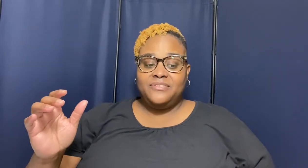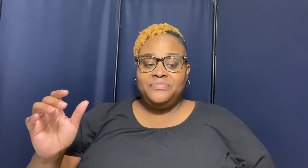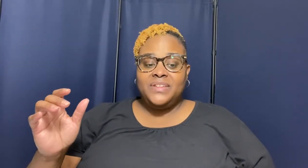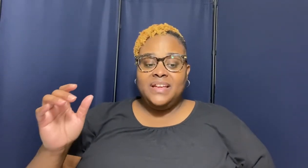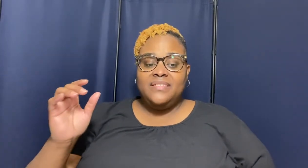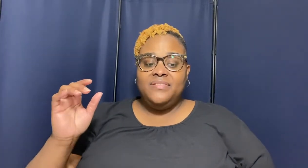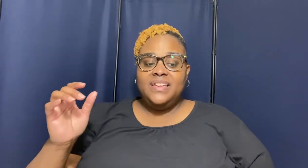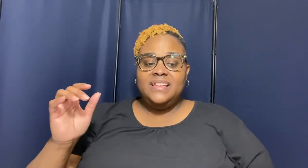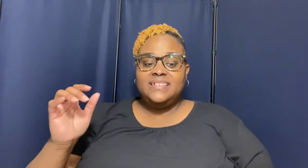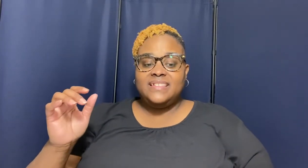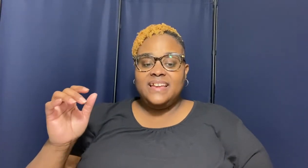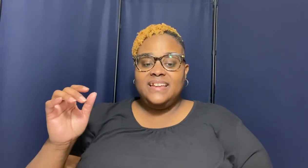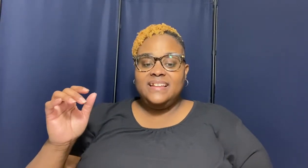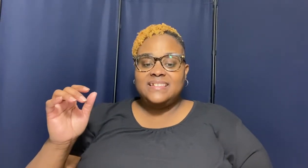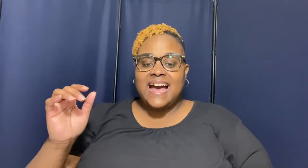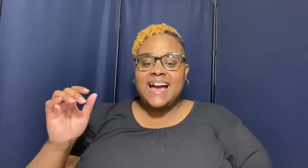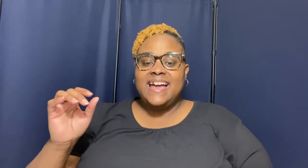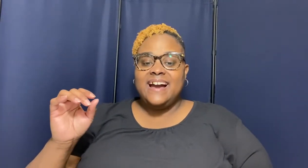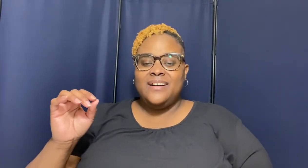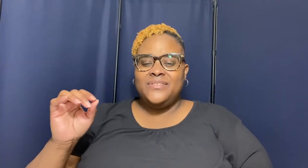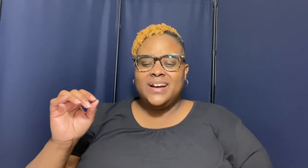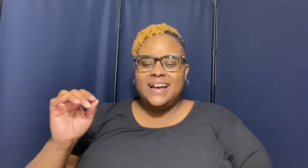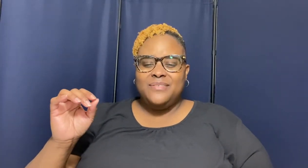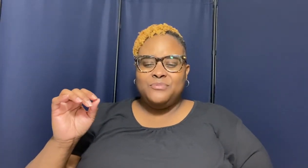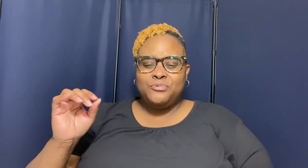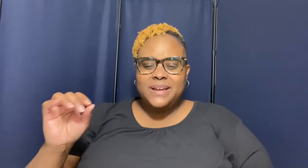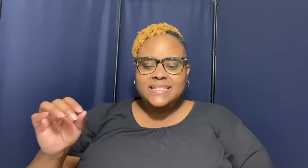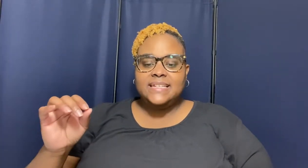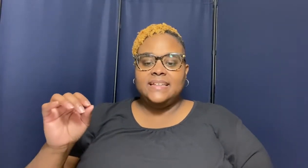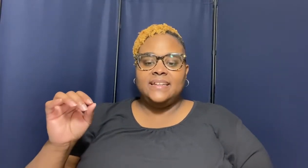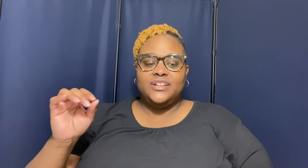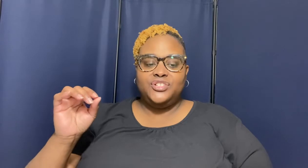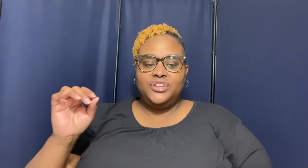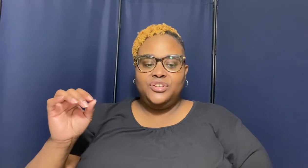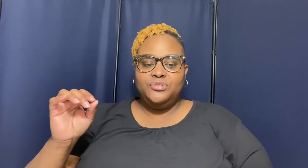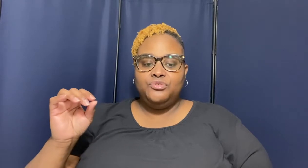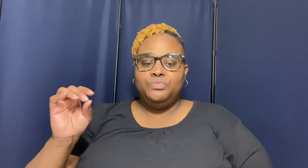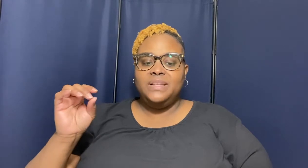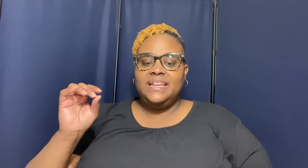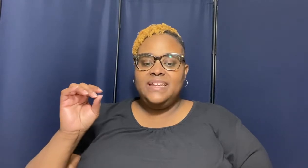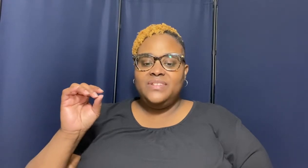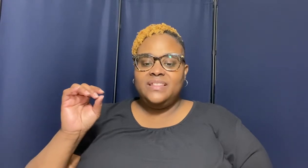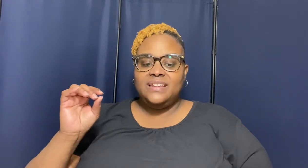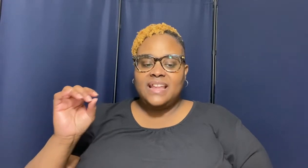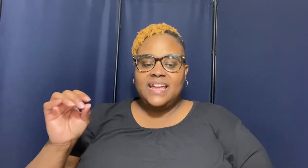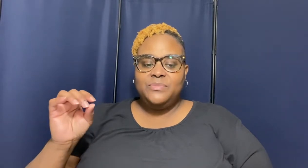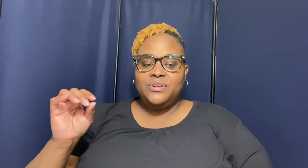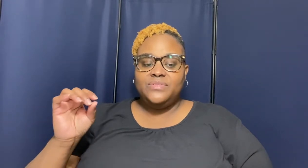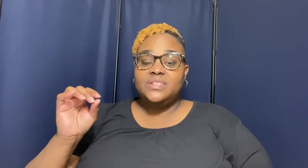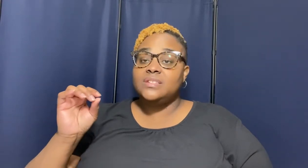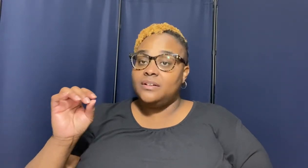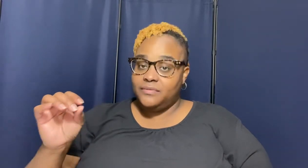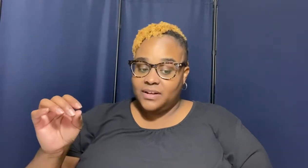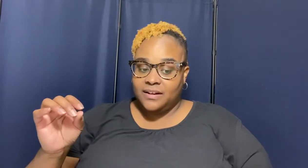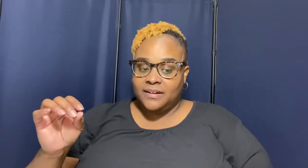these things i have written to you who believe in the name of the name son of god